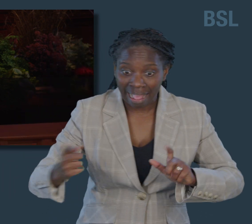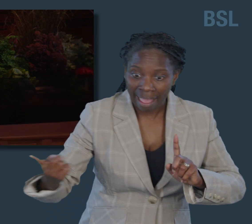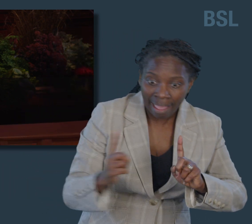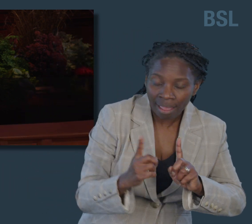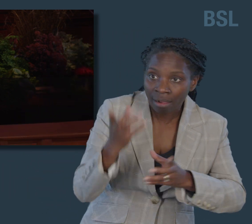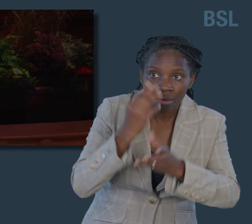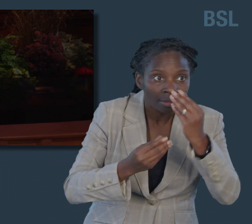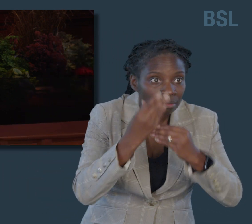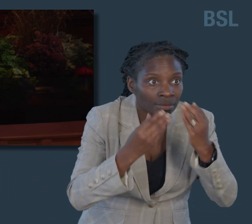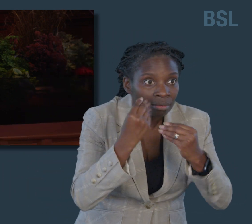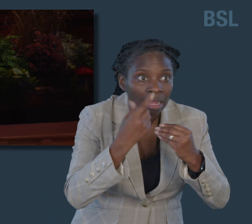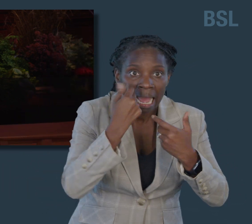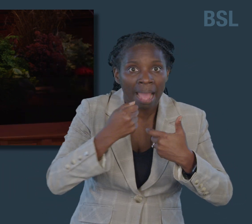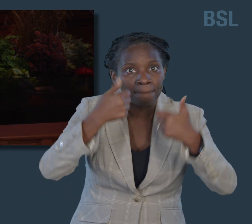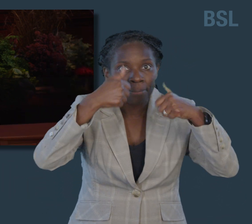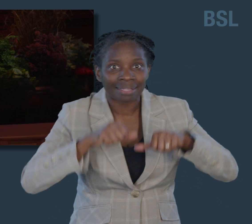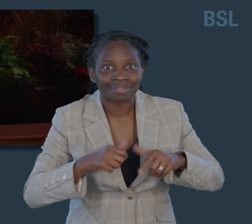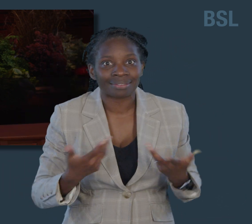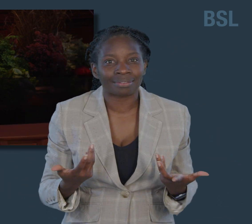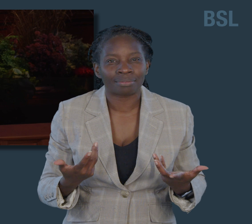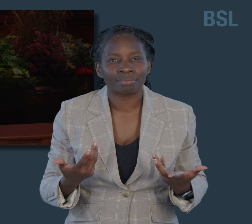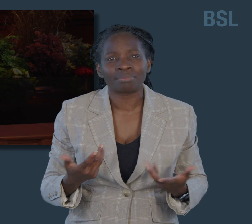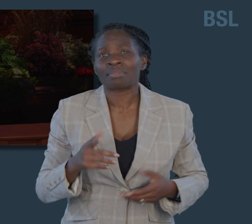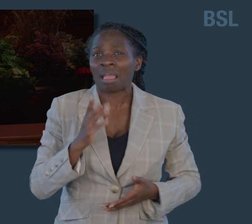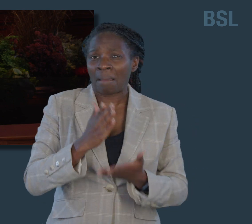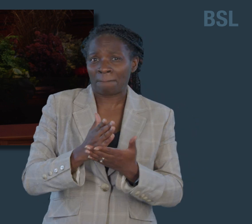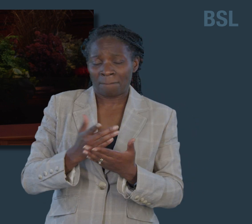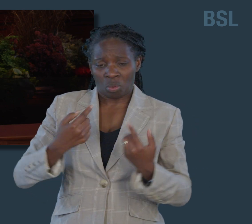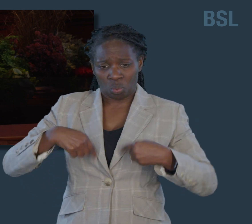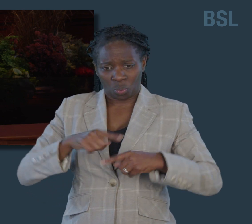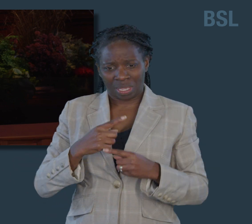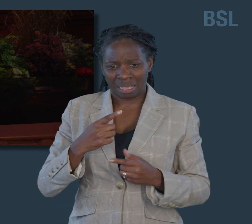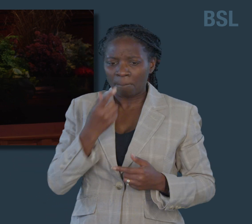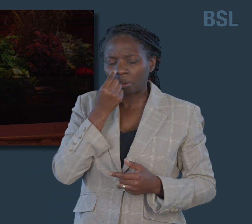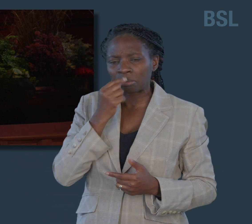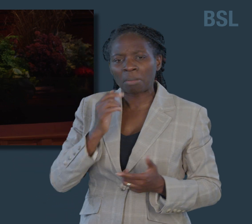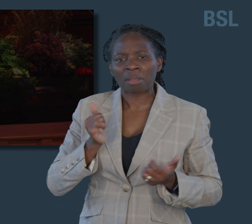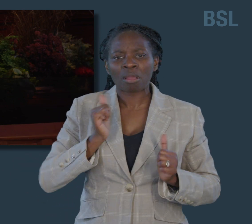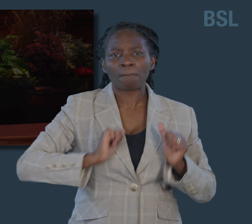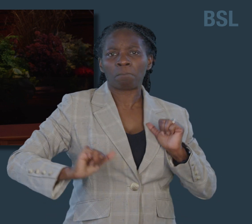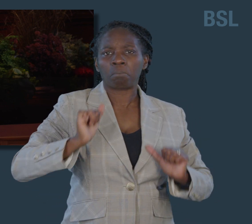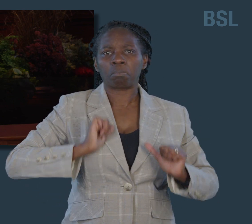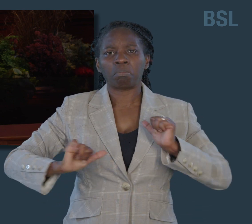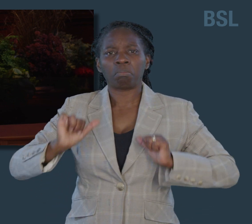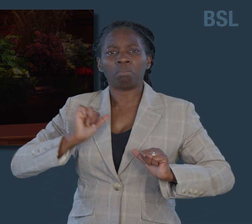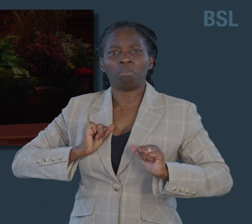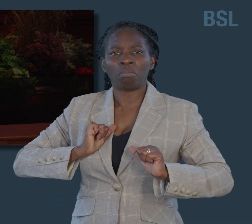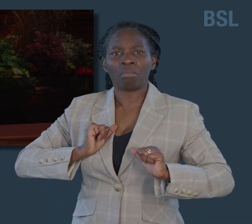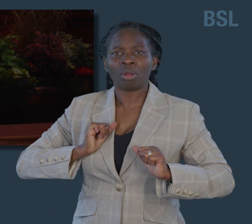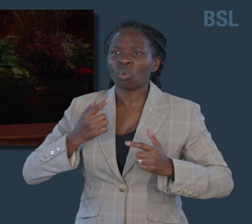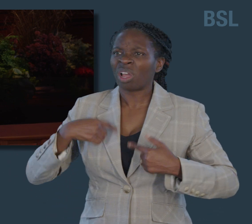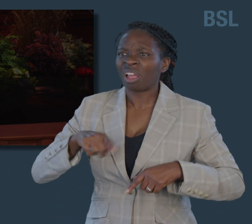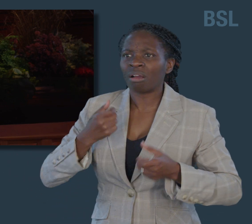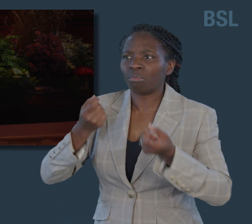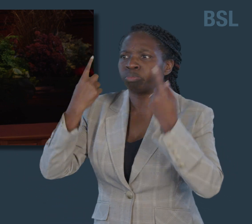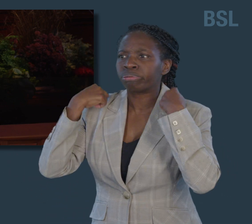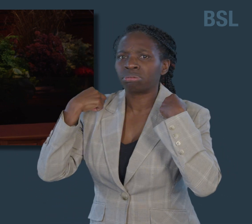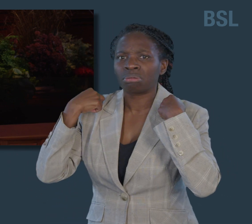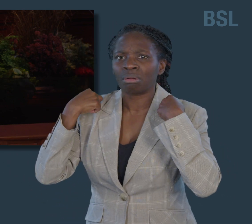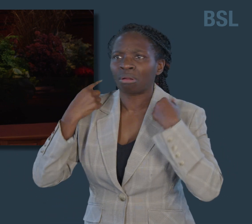It is easy for our pride to come between us and eternal truth. When we don't understand, we can pause, let our feelings settle,